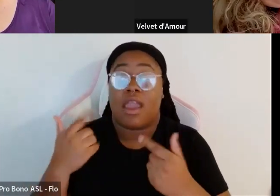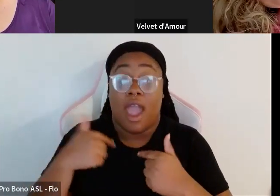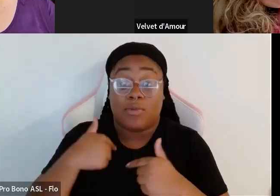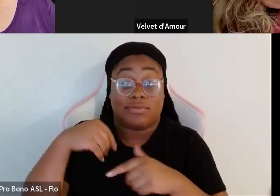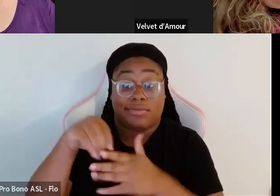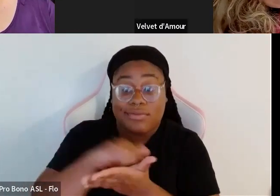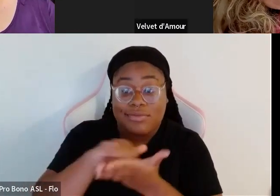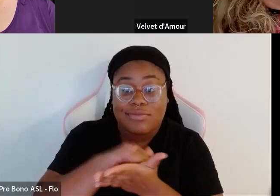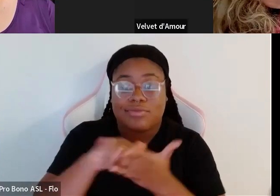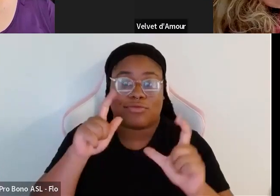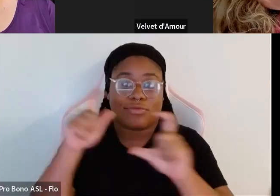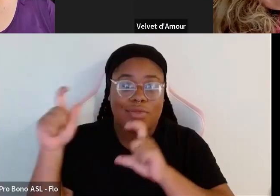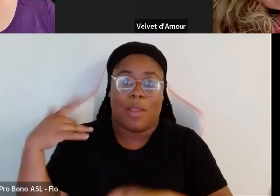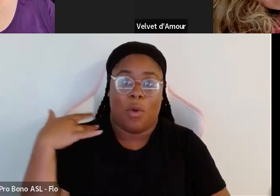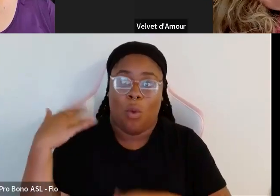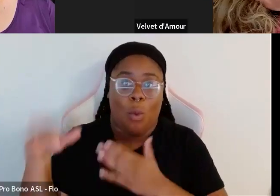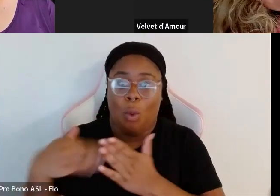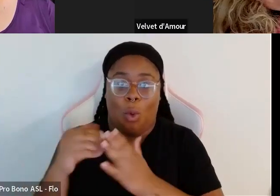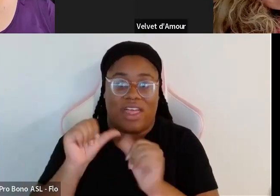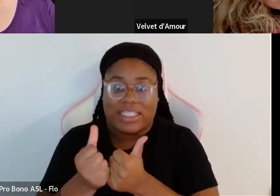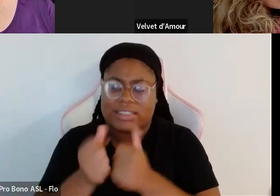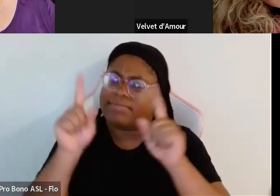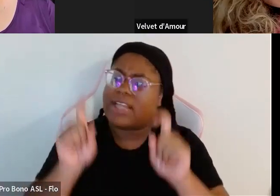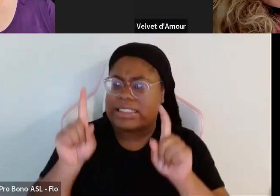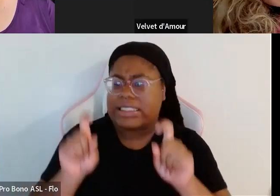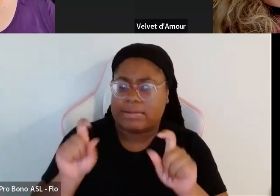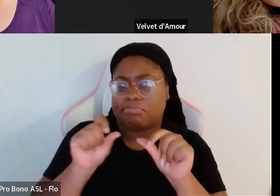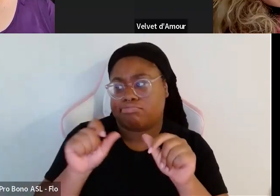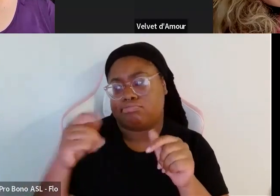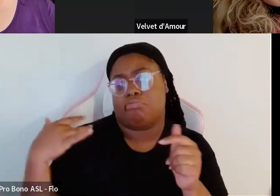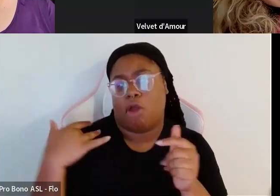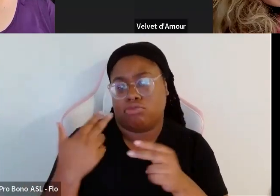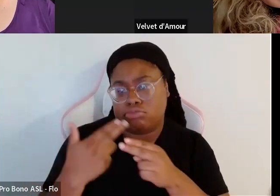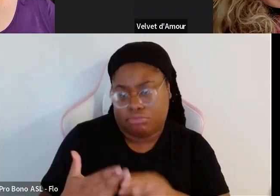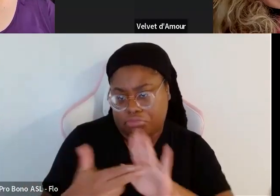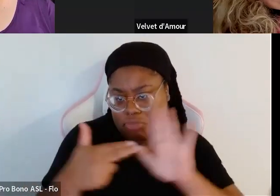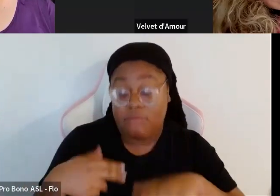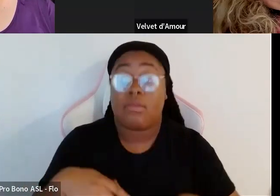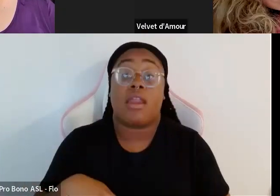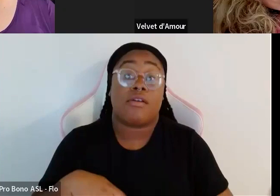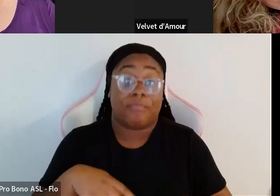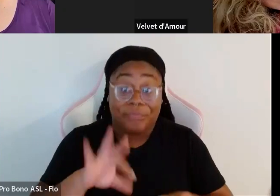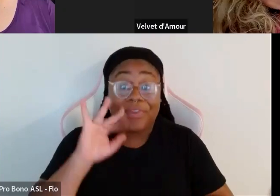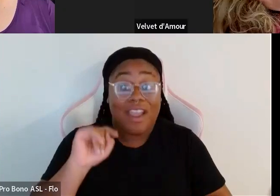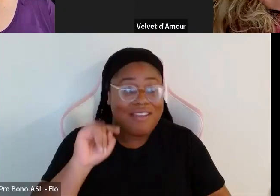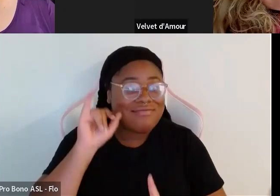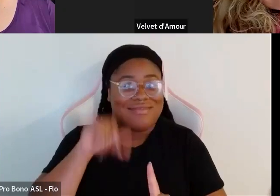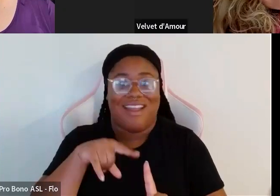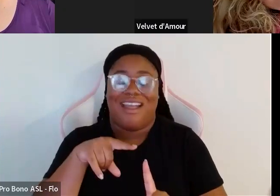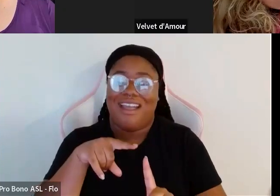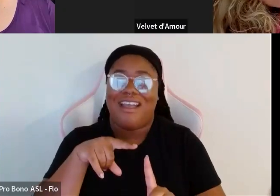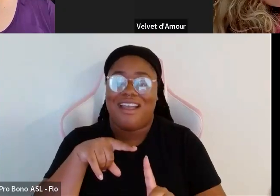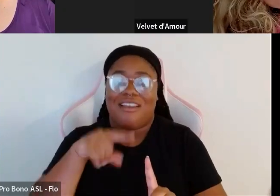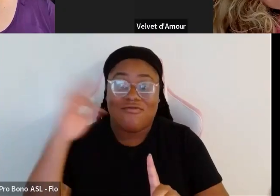in New York I was shooting models from all the model agencies right testing models it's called so when I found that France opened its first plus size